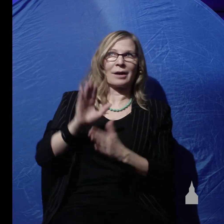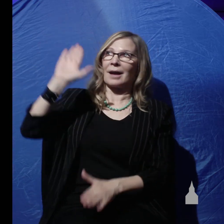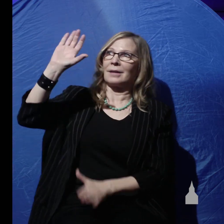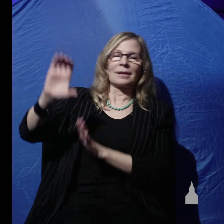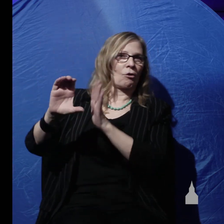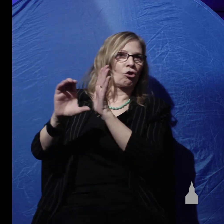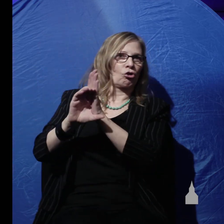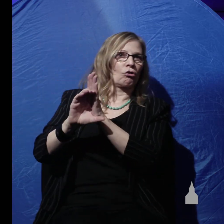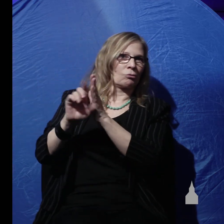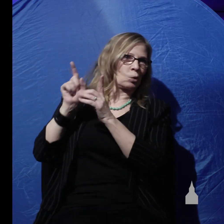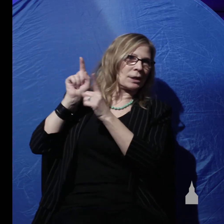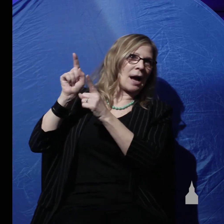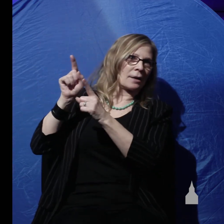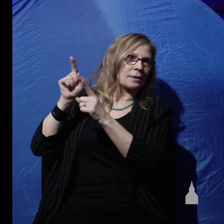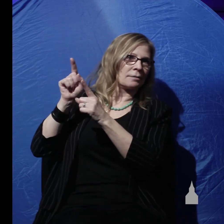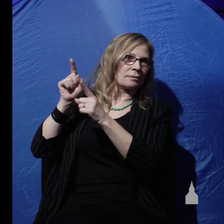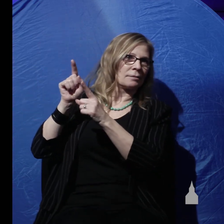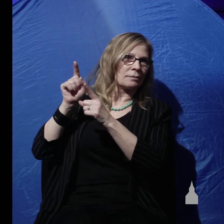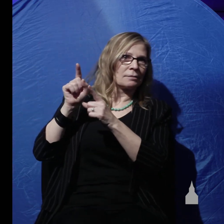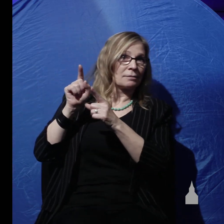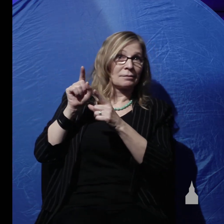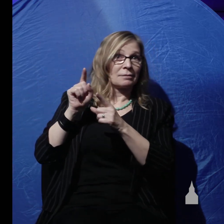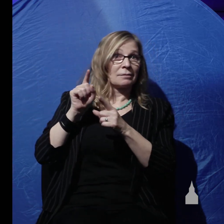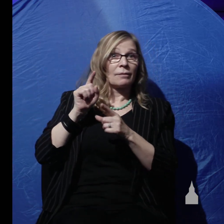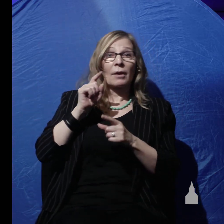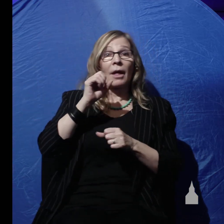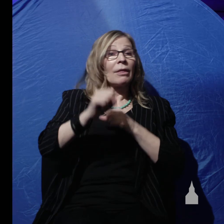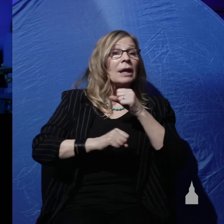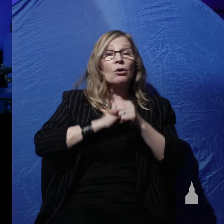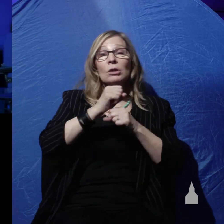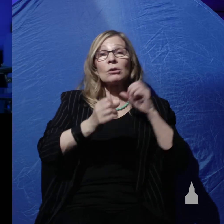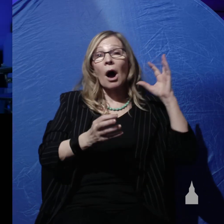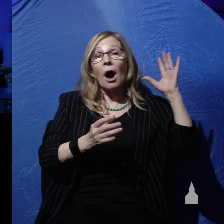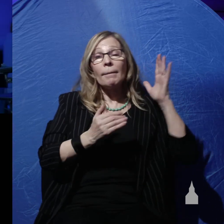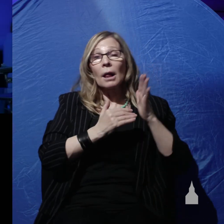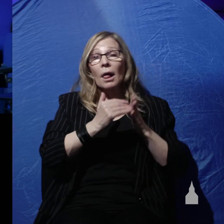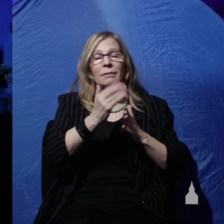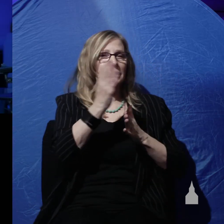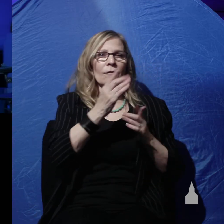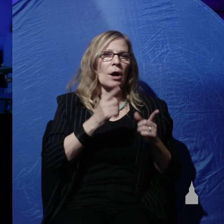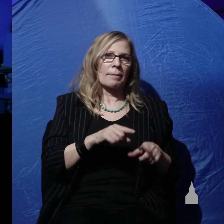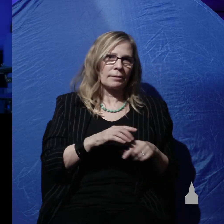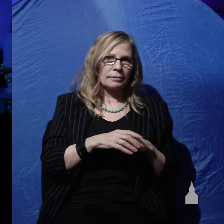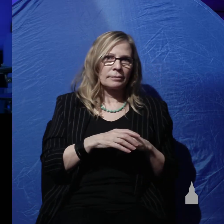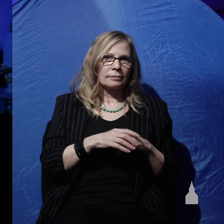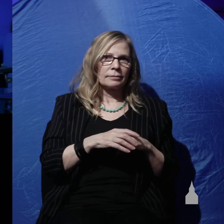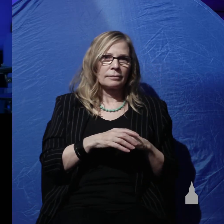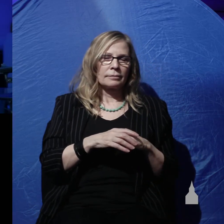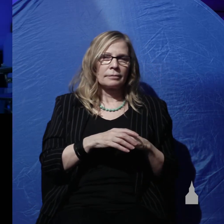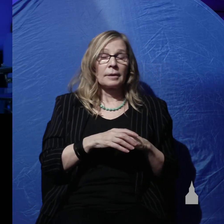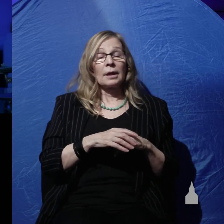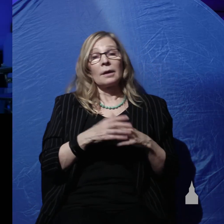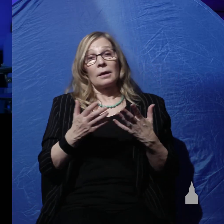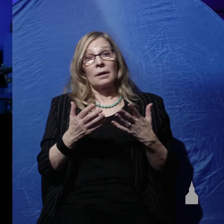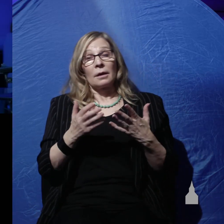those years and events never happened well does it matter yes it does